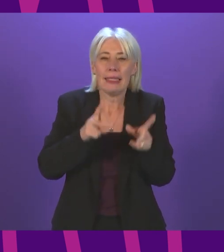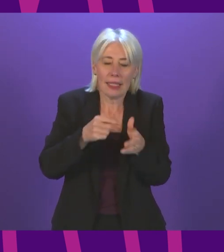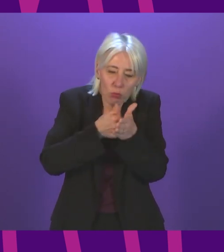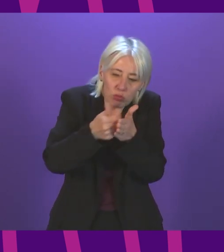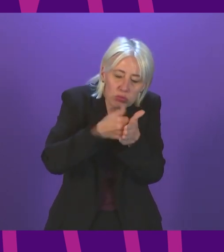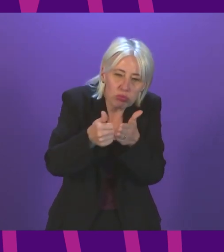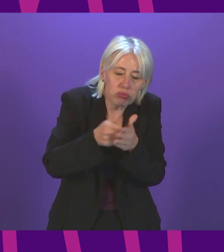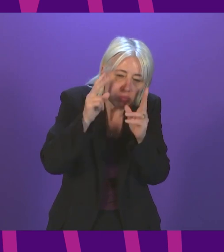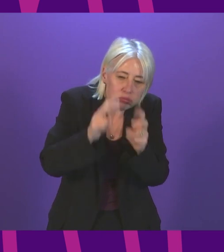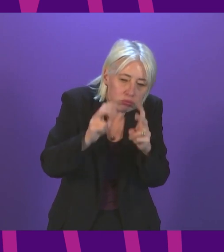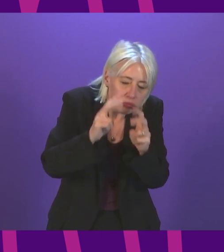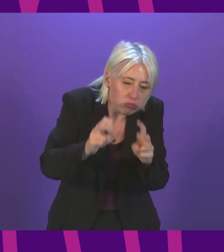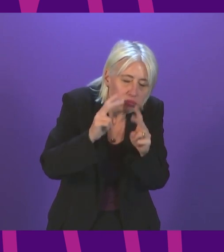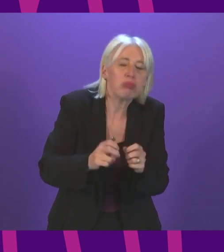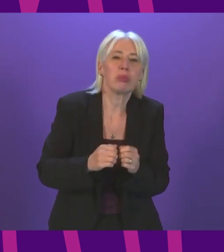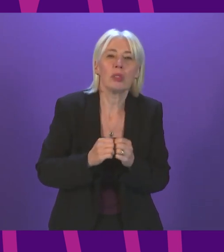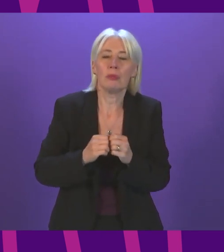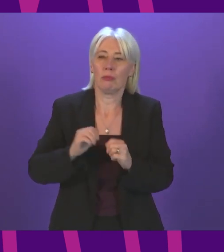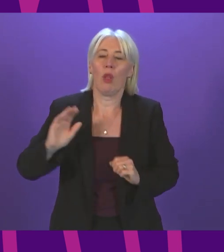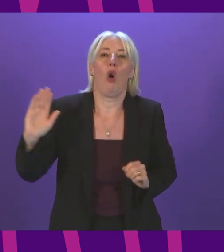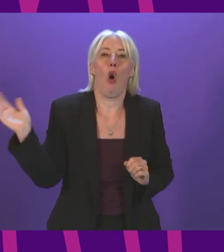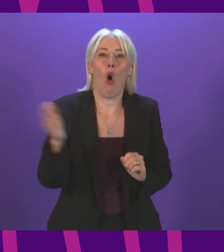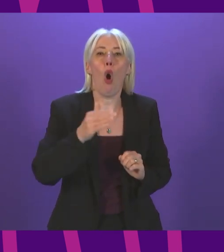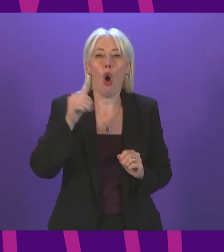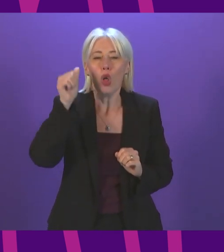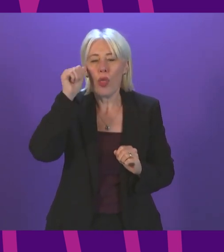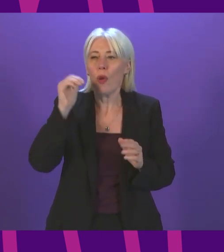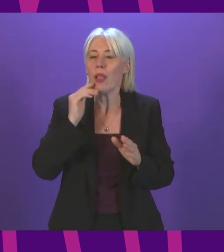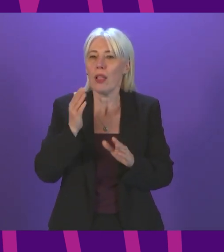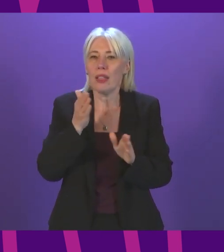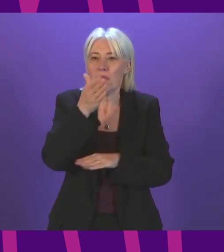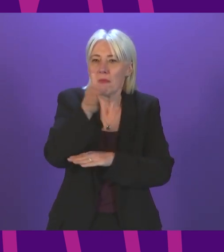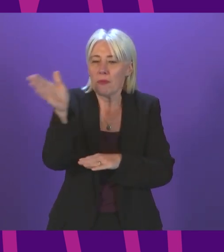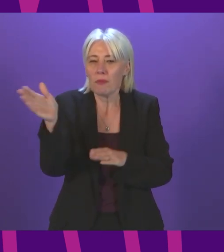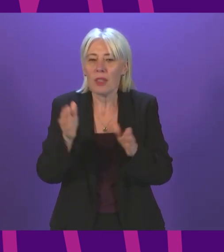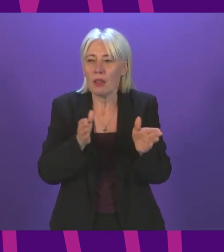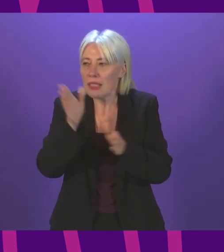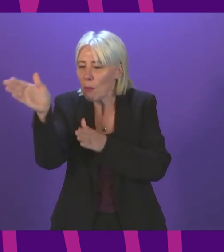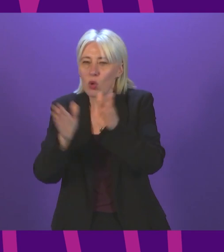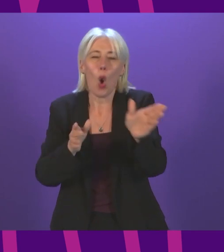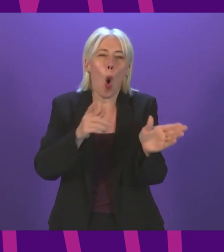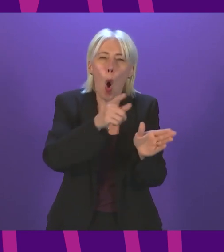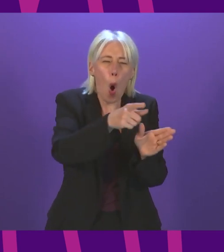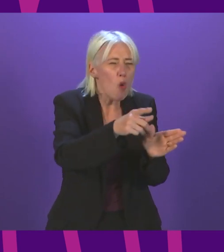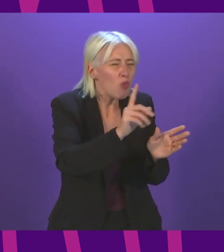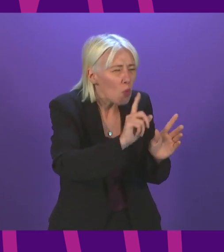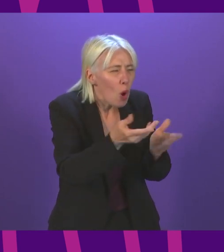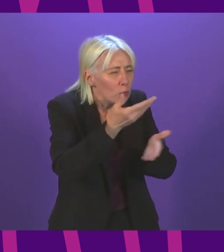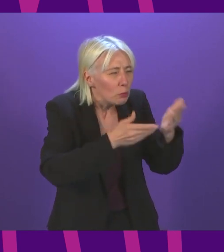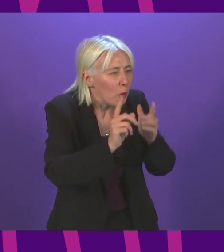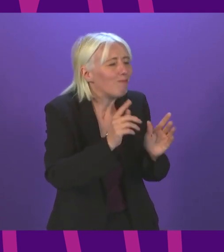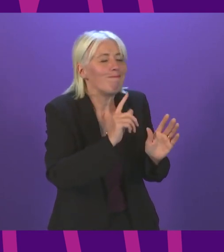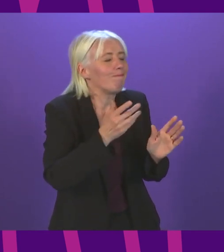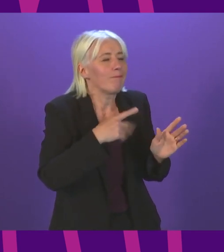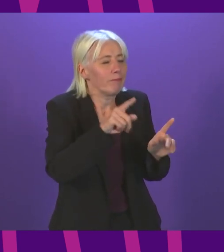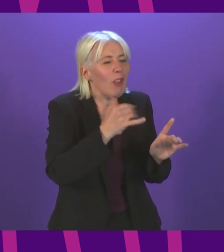SAS, clinical advisors and control centres, they already do signpost members, sorry, signpost patients to alternative services. However,